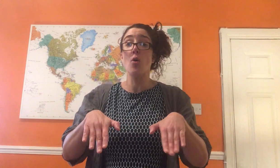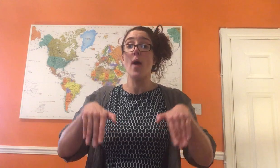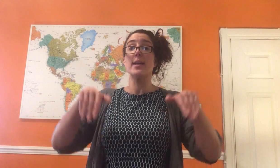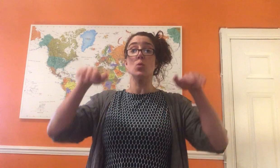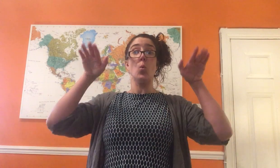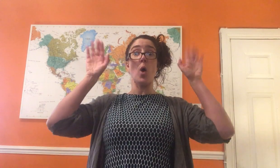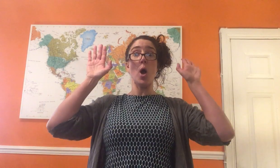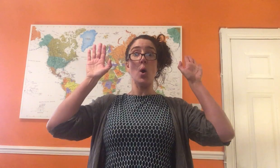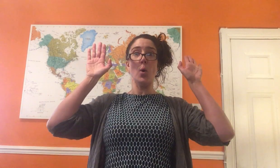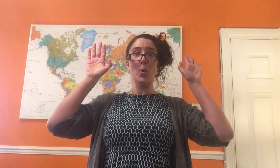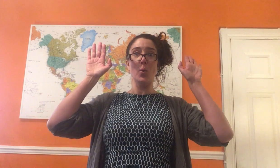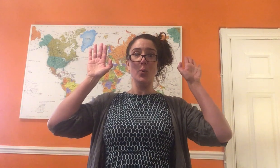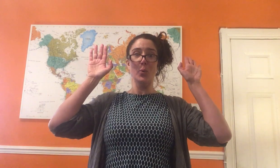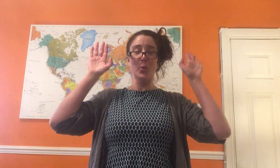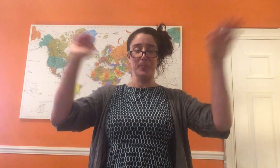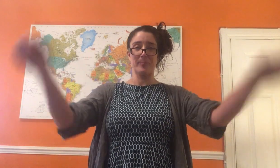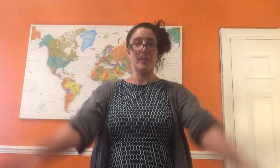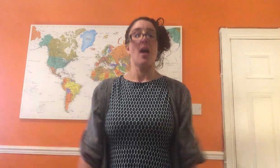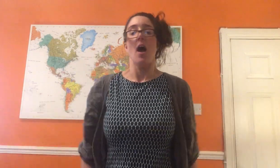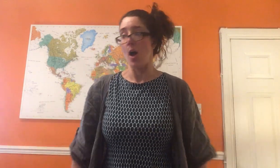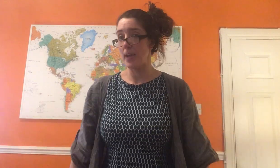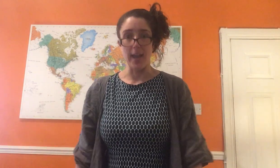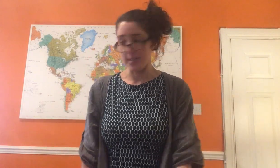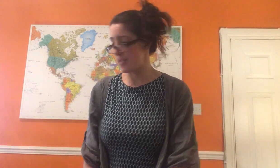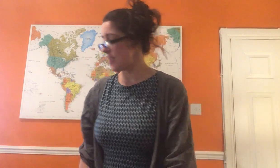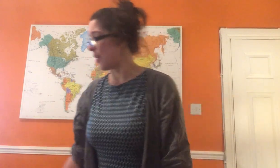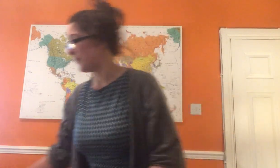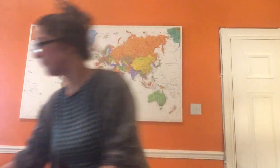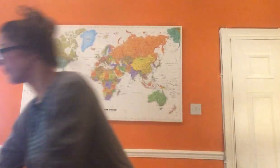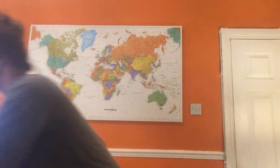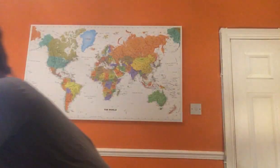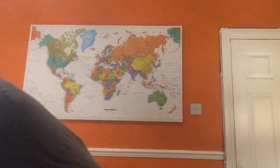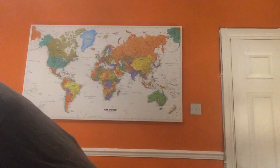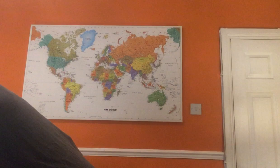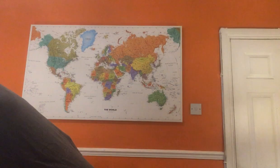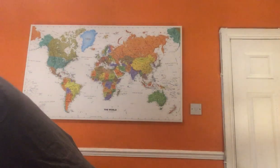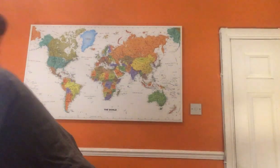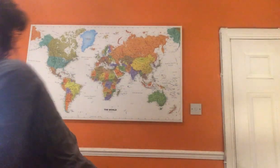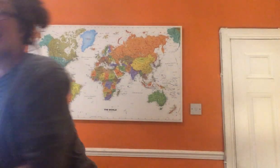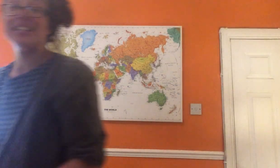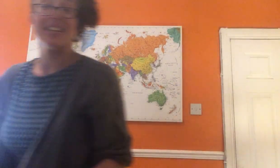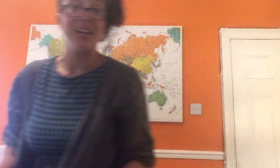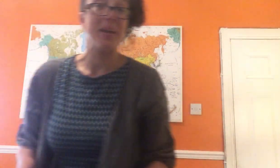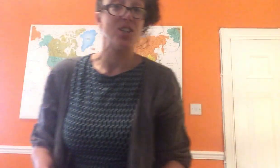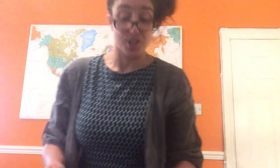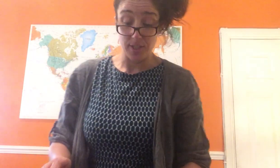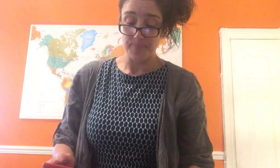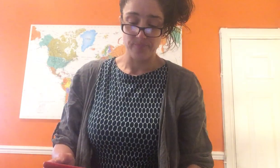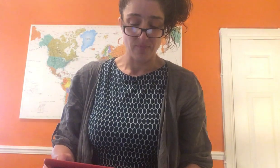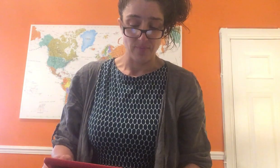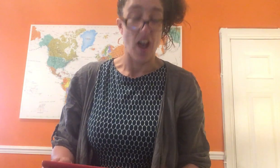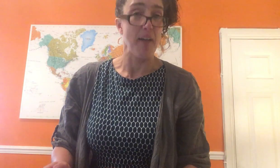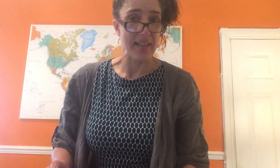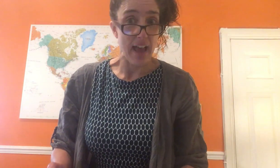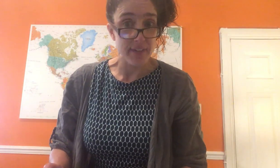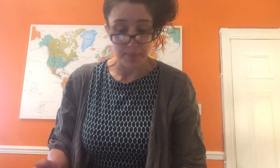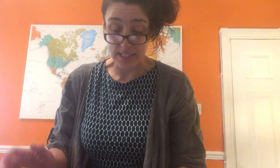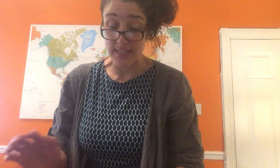went, woo! Woo! Okay, so, now as I mentioned, I've been having a bit of a